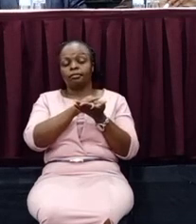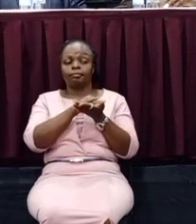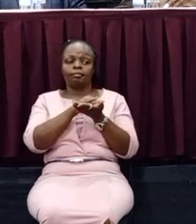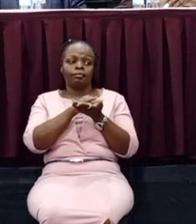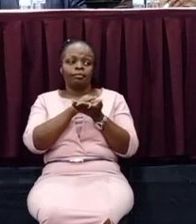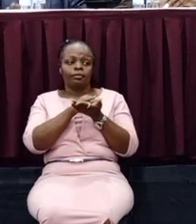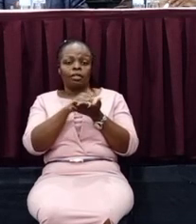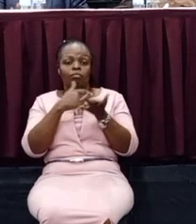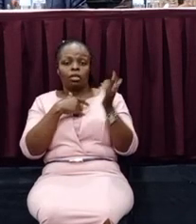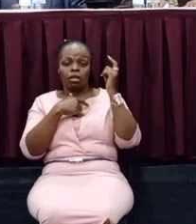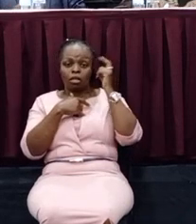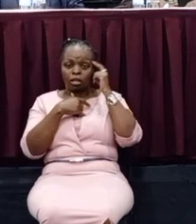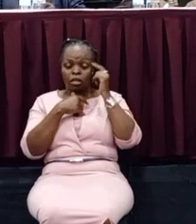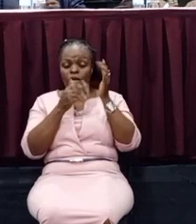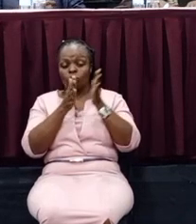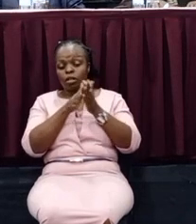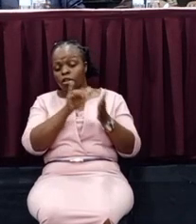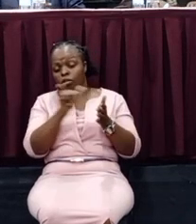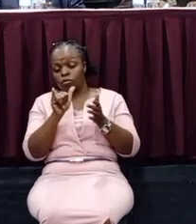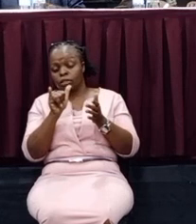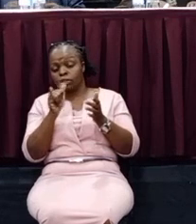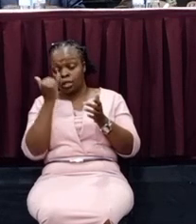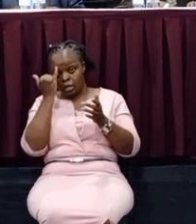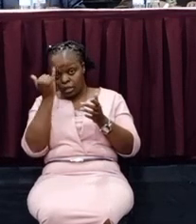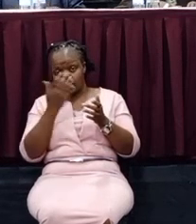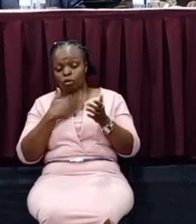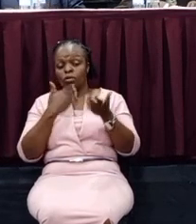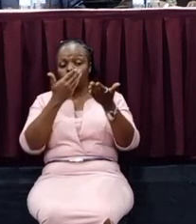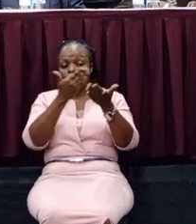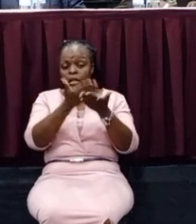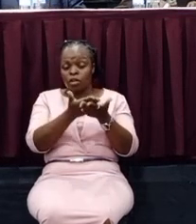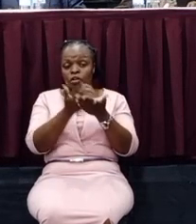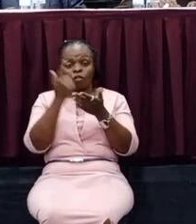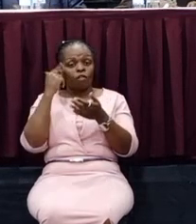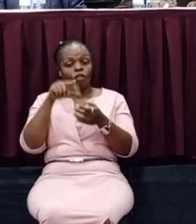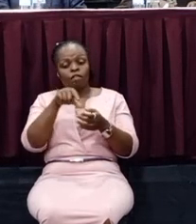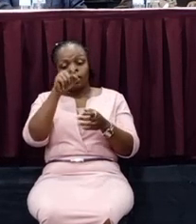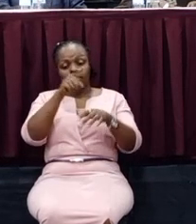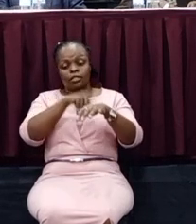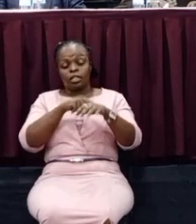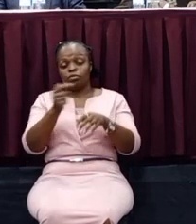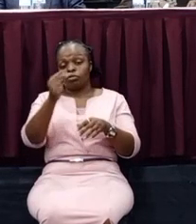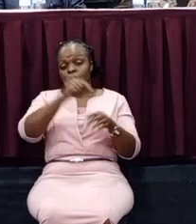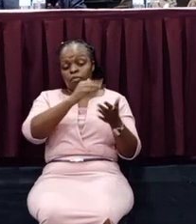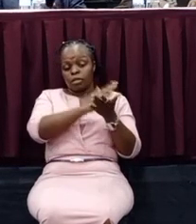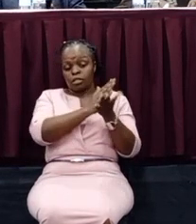And I think with those few remarks, I wish to once more thank you for finding time to come and share with us your views